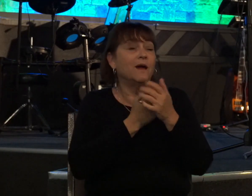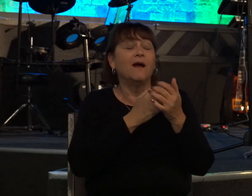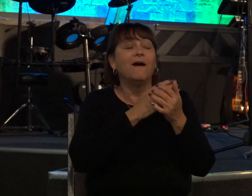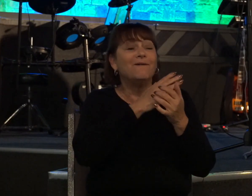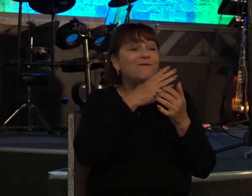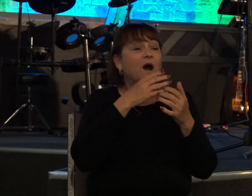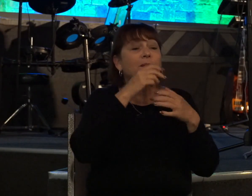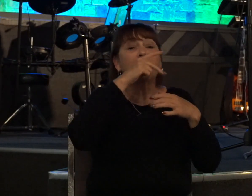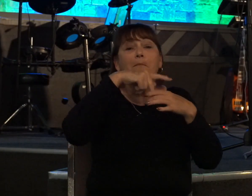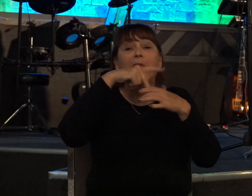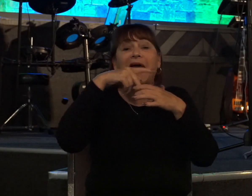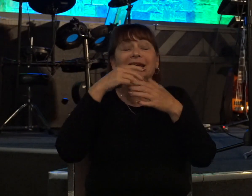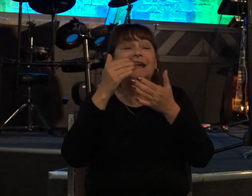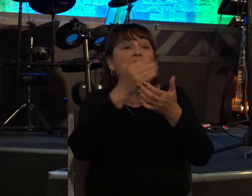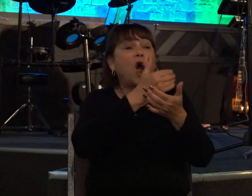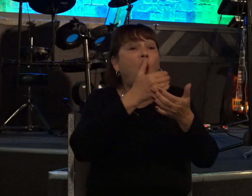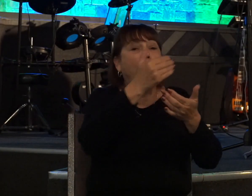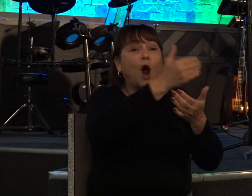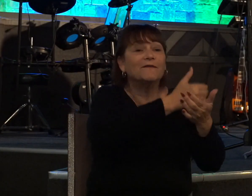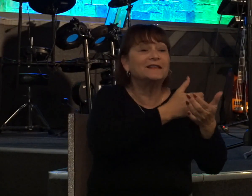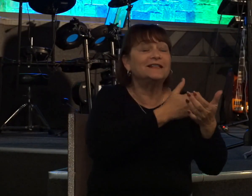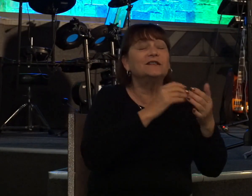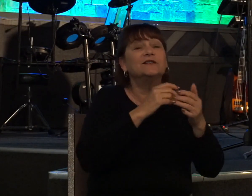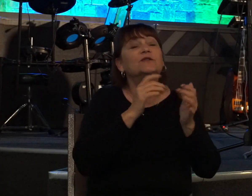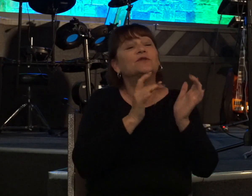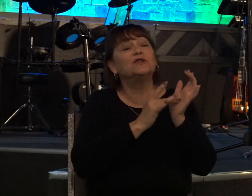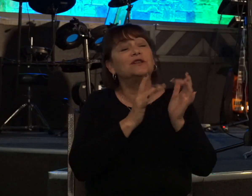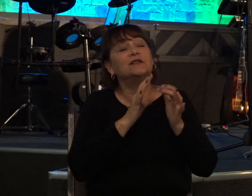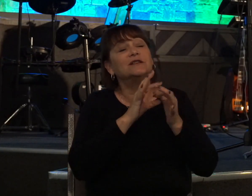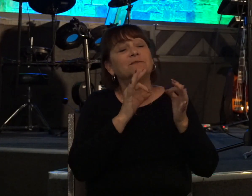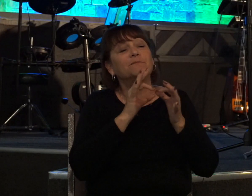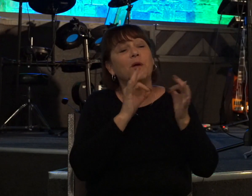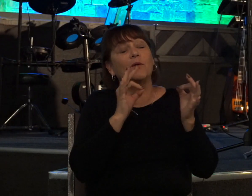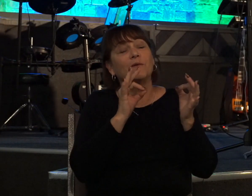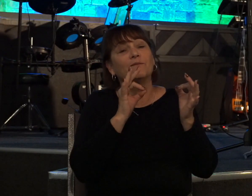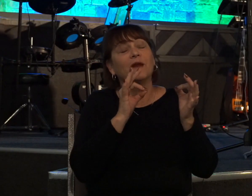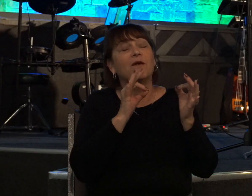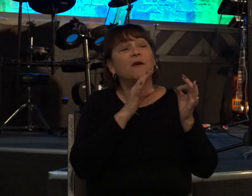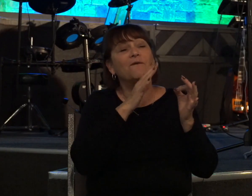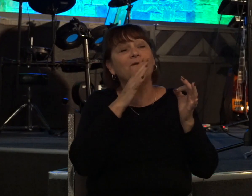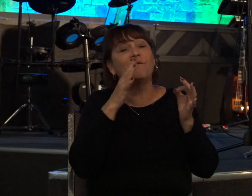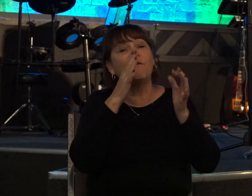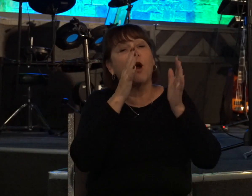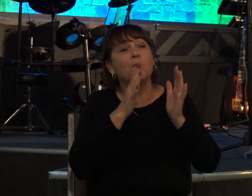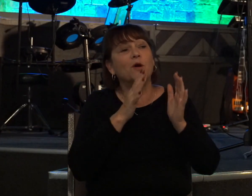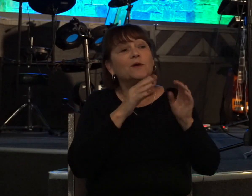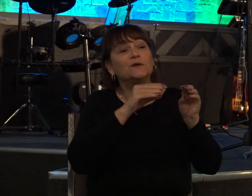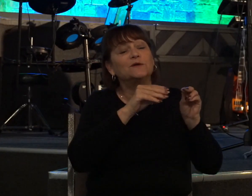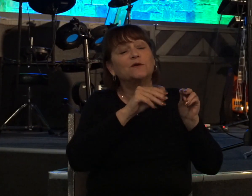harvesting crops right so jesus spoke the parable of the farmer sowing seed right he's getting on their level